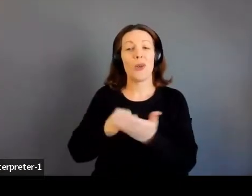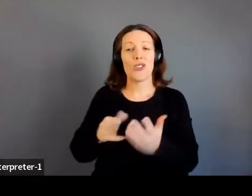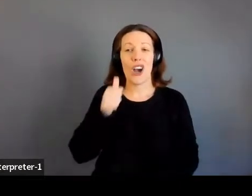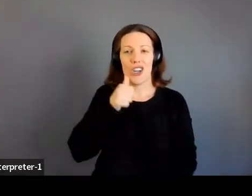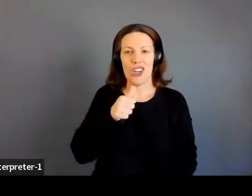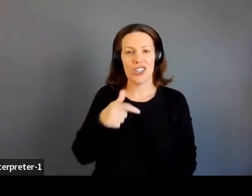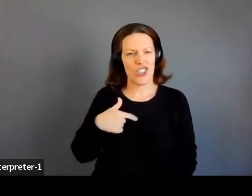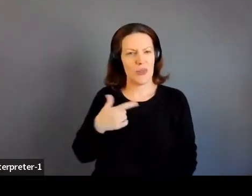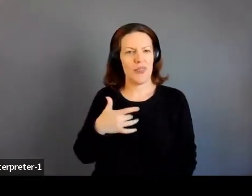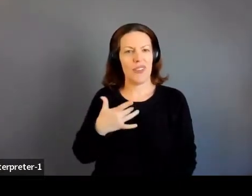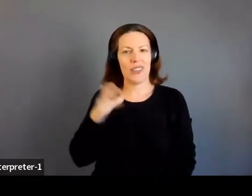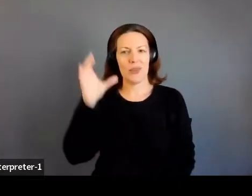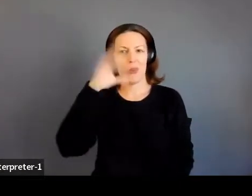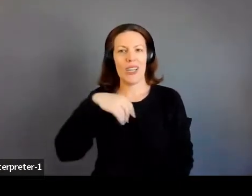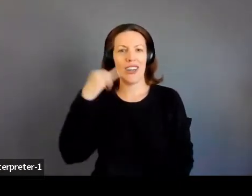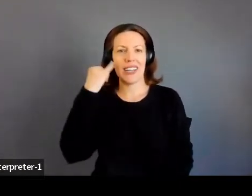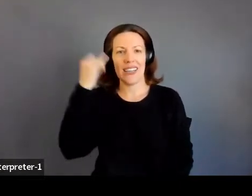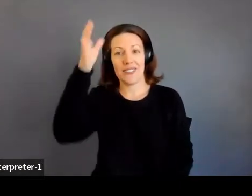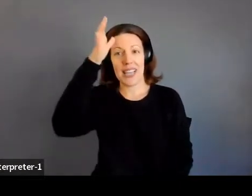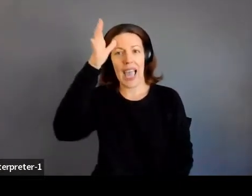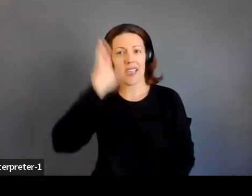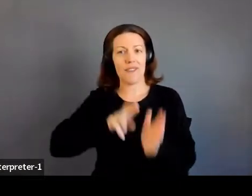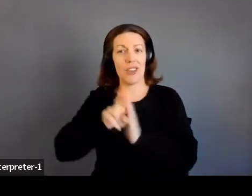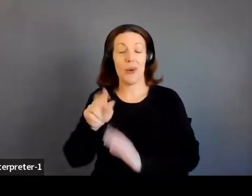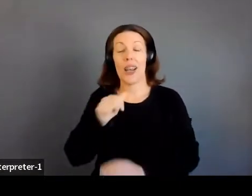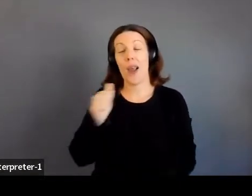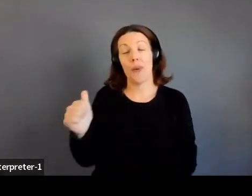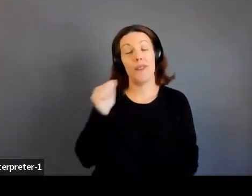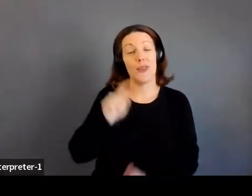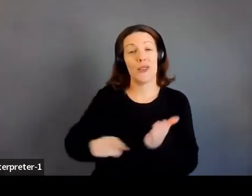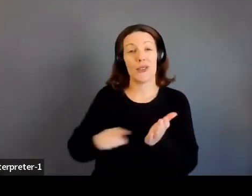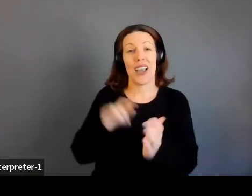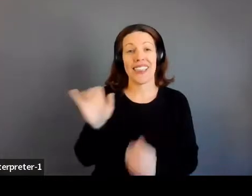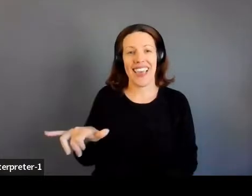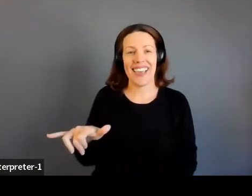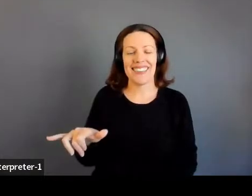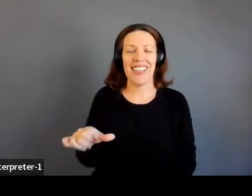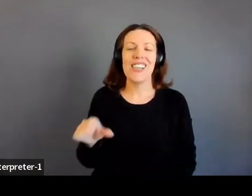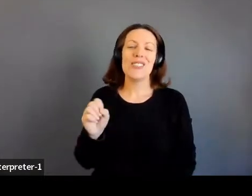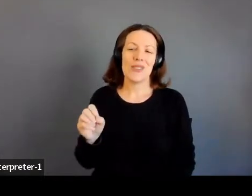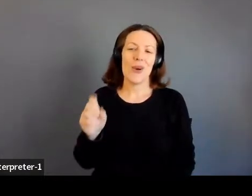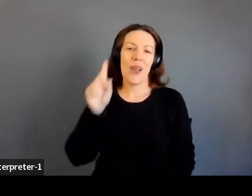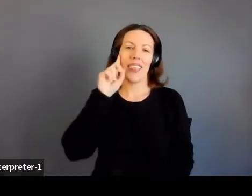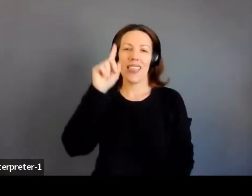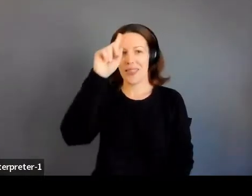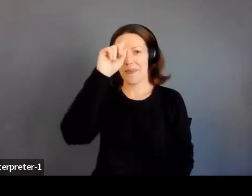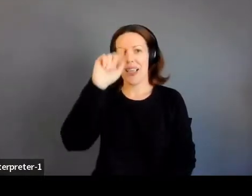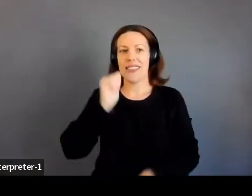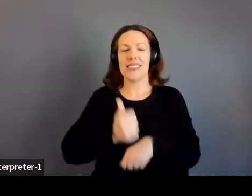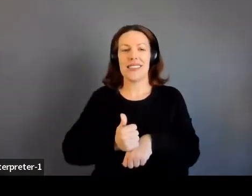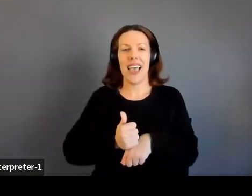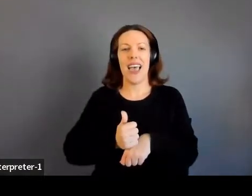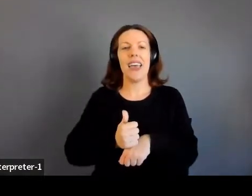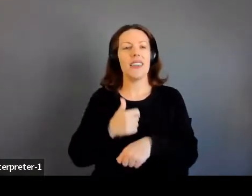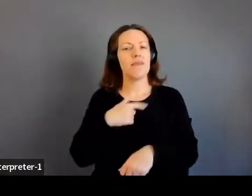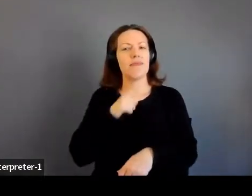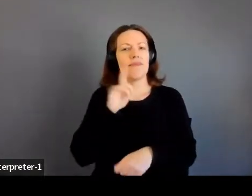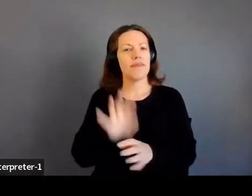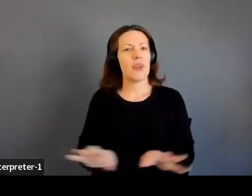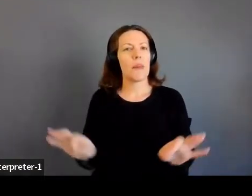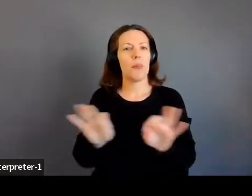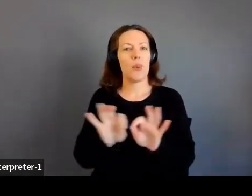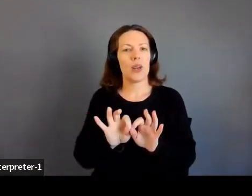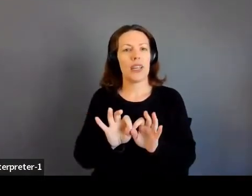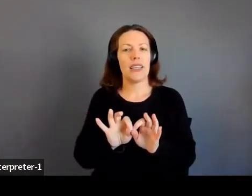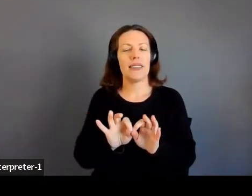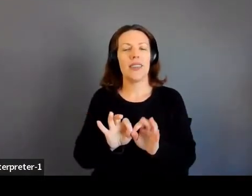if daddy was flying to space. And I refuse to correct that. So it's, I do think the mindset was sort of an important thing that I didn't